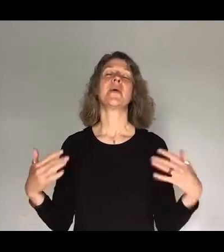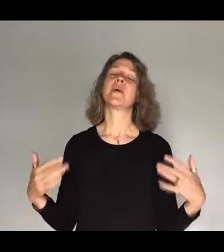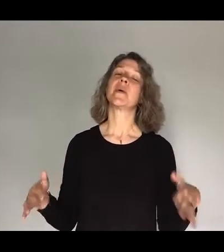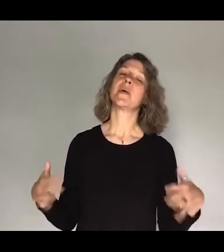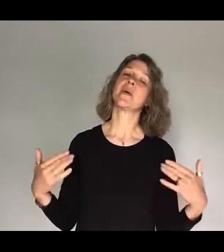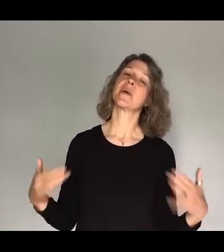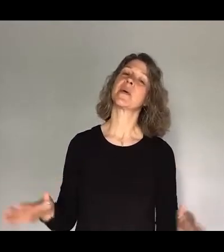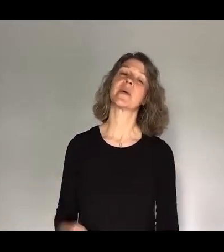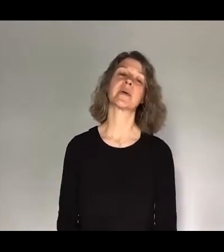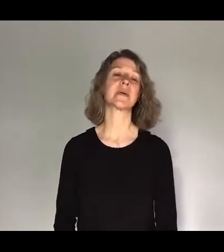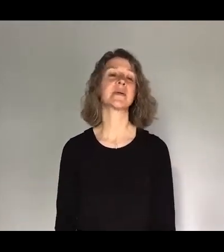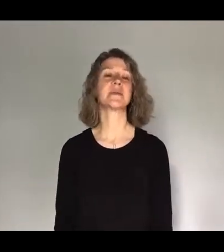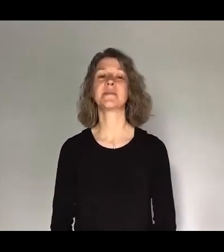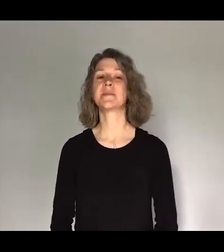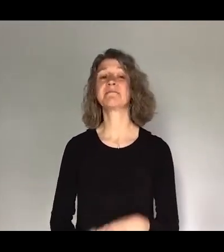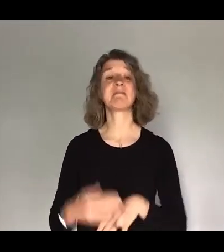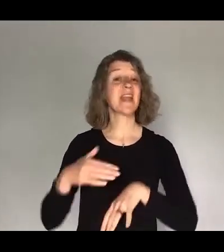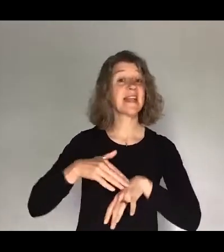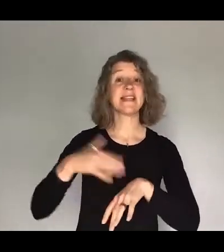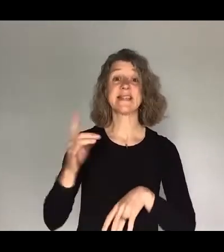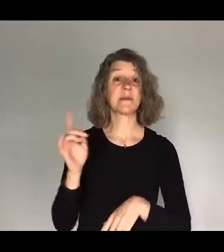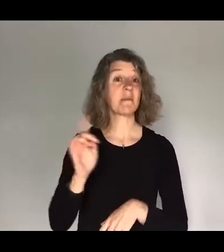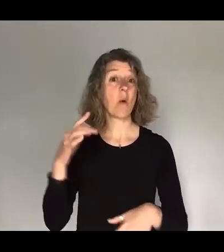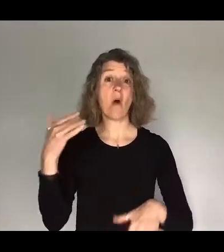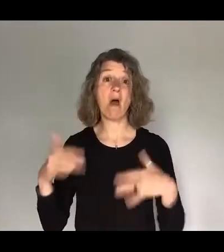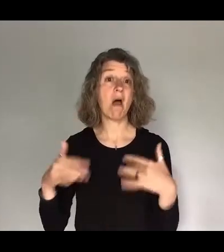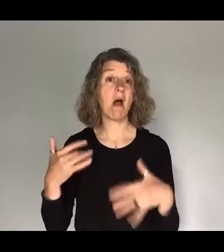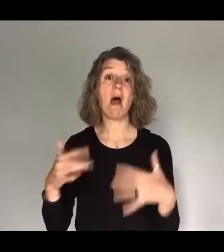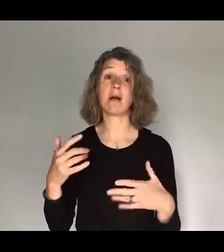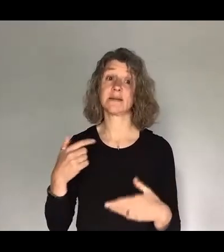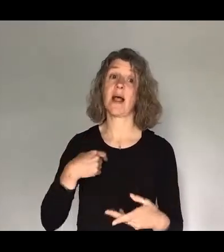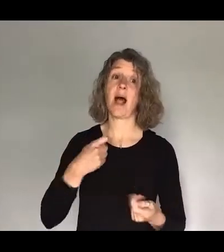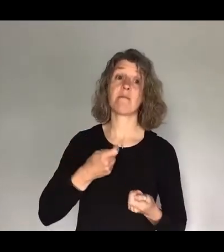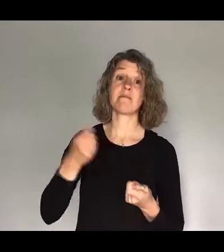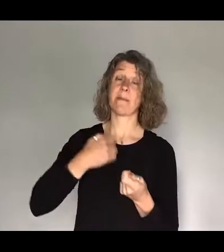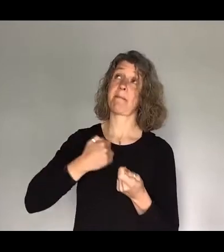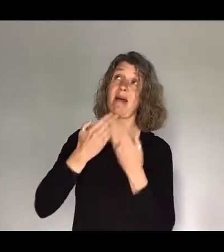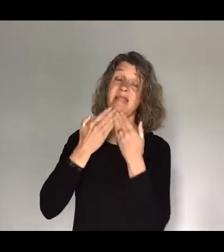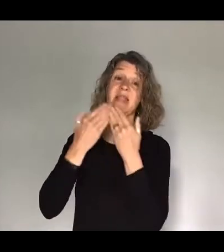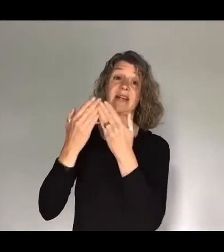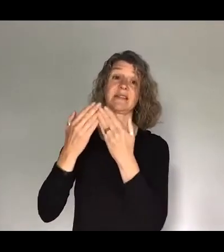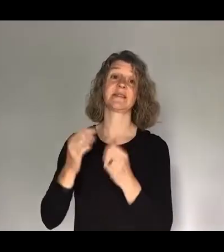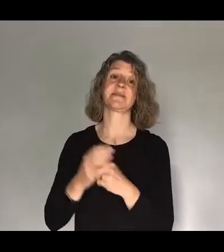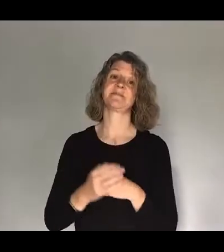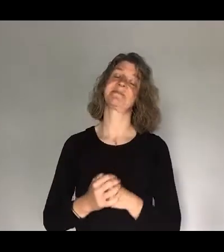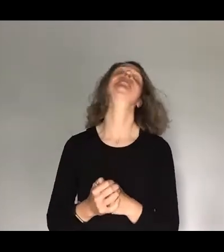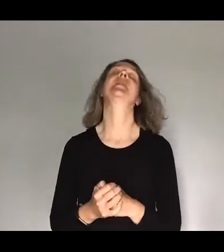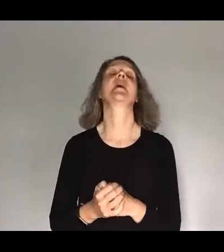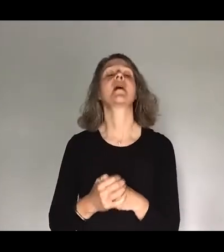It says no matter what the cost, I'll bring my thanks and praise. No matter what